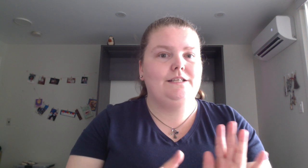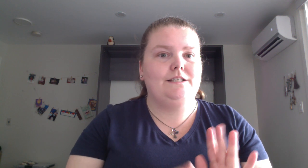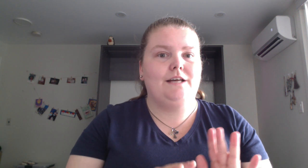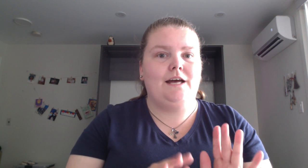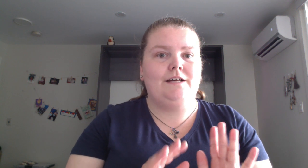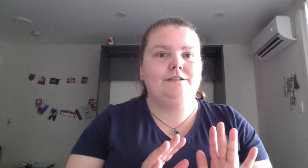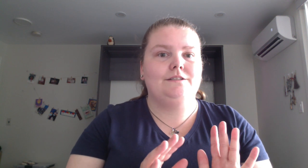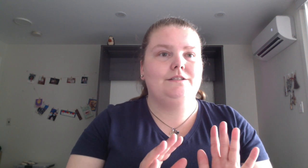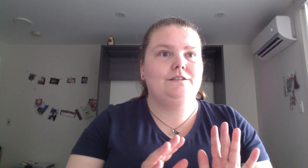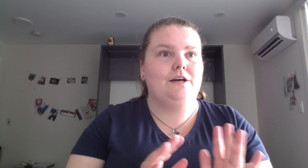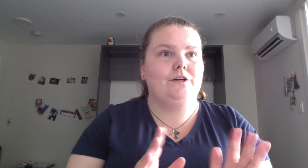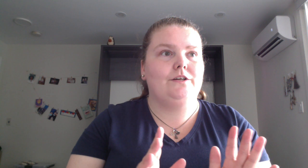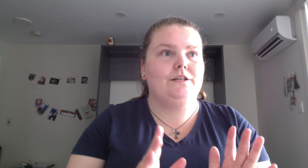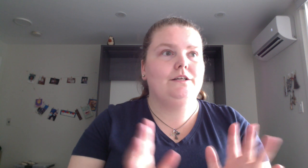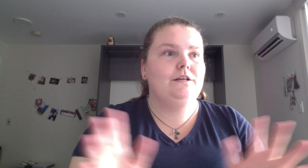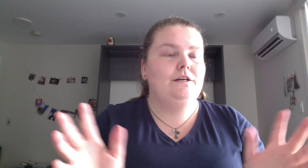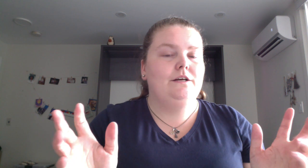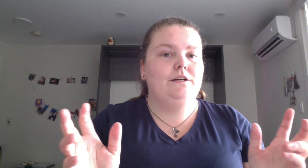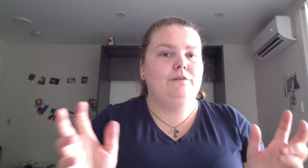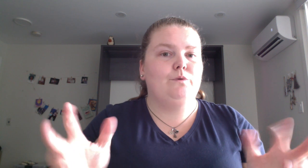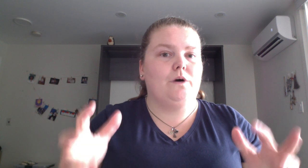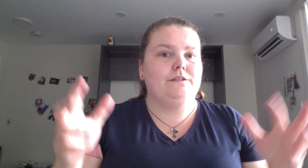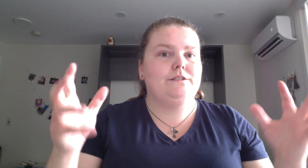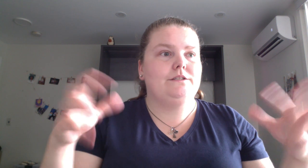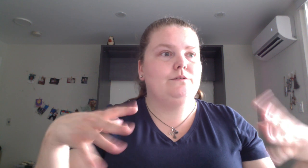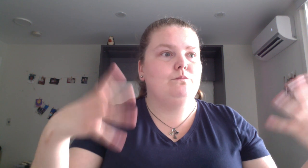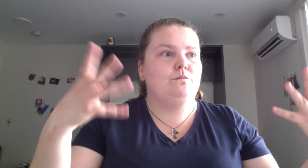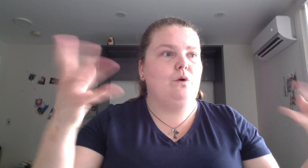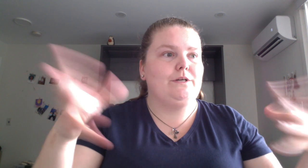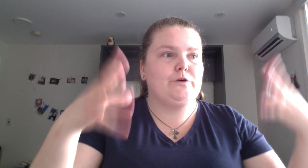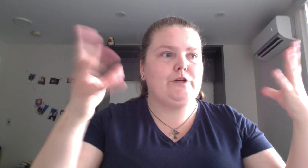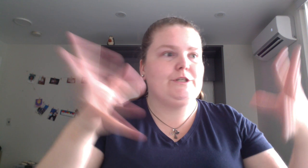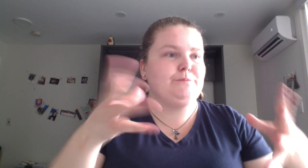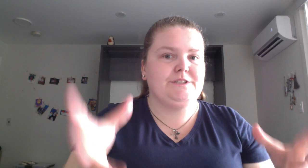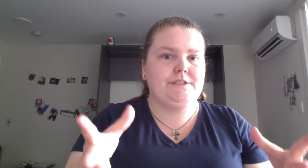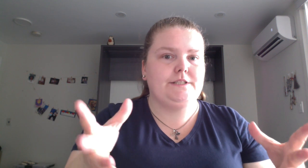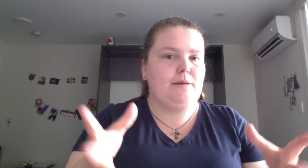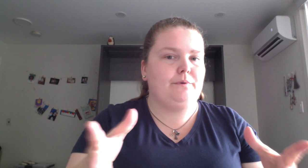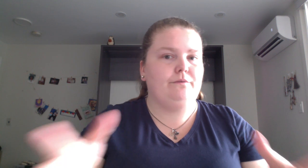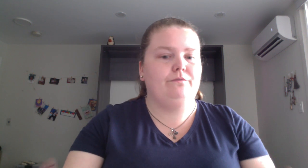and a good, if you want a wintry Christmasy type of